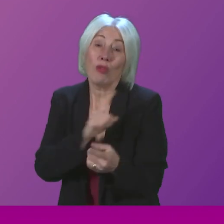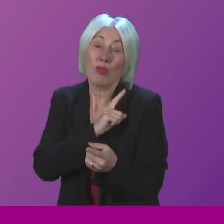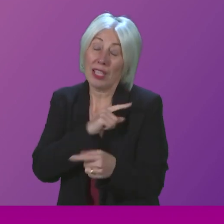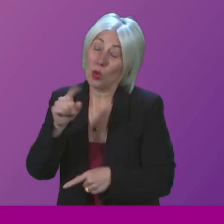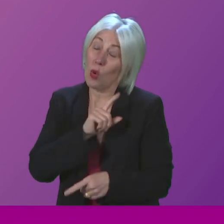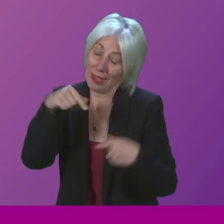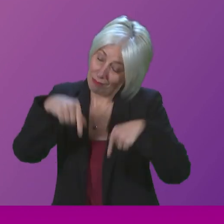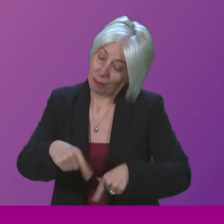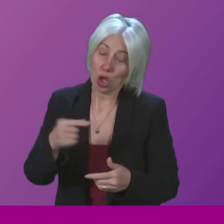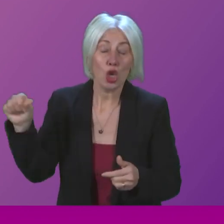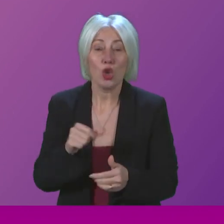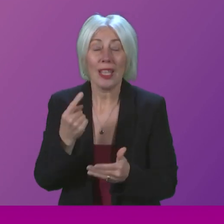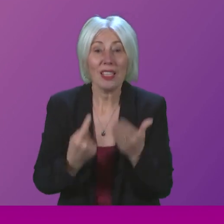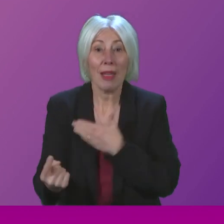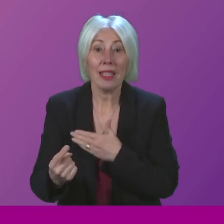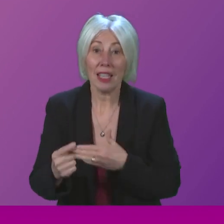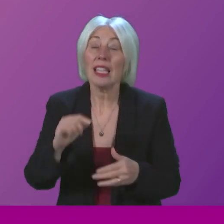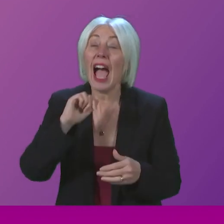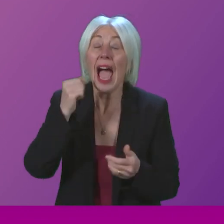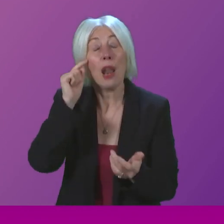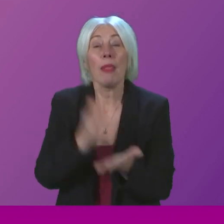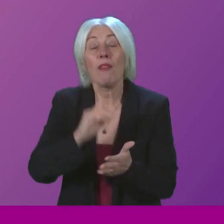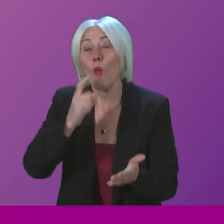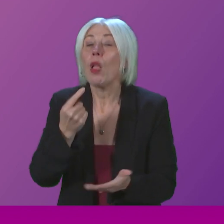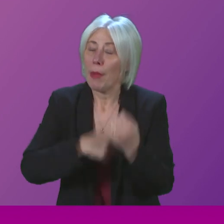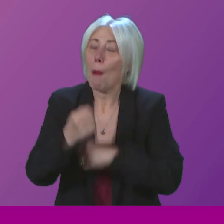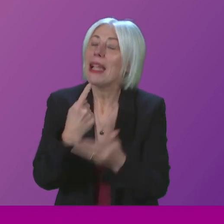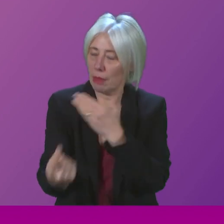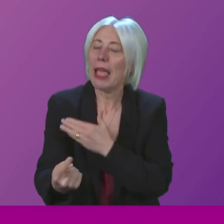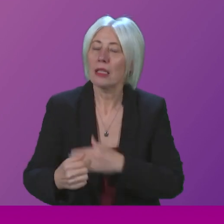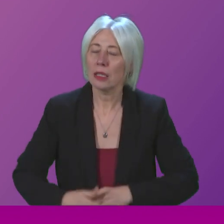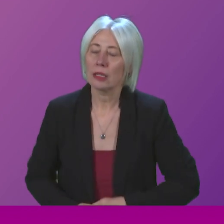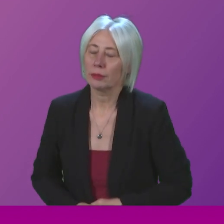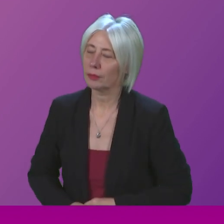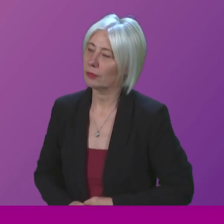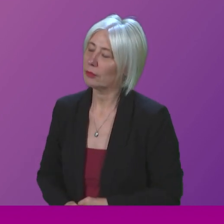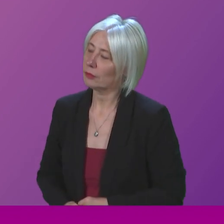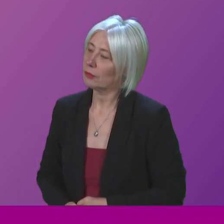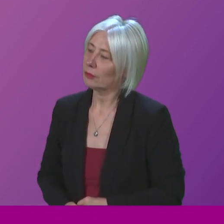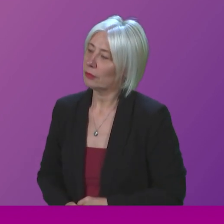independent and why I believe this country will be independent. Thank Liam Turck.